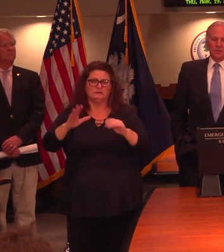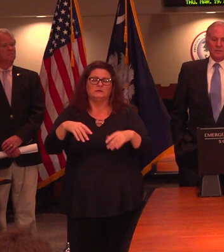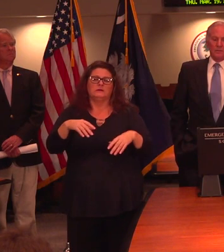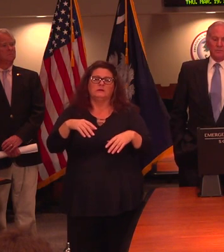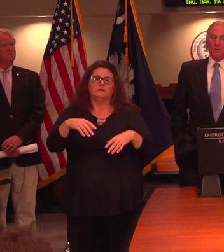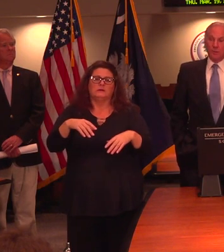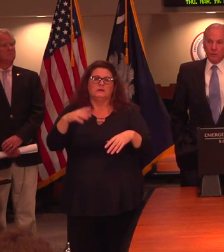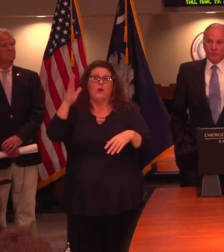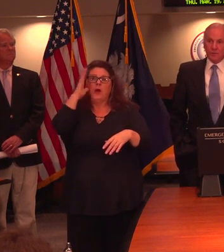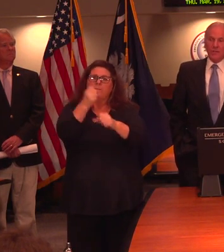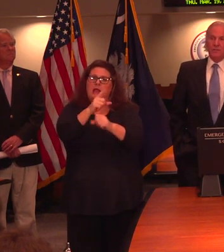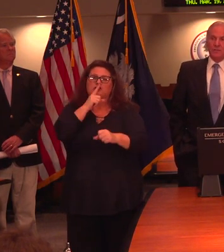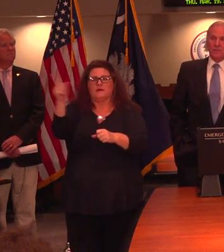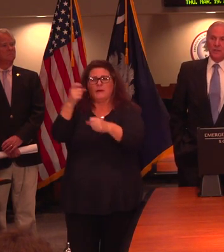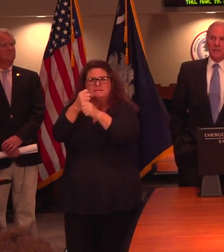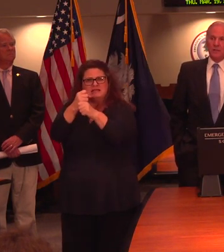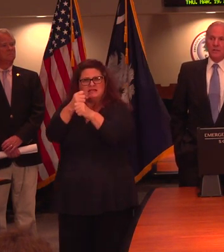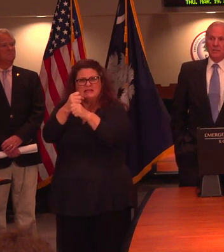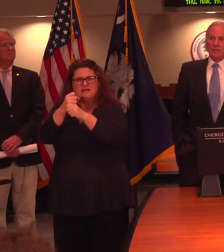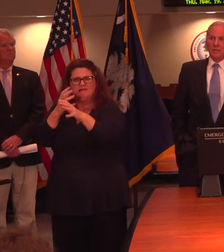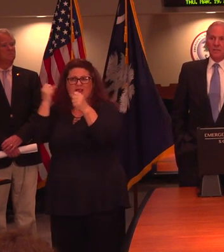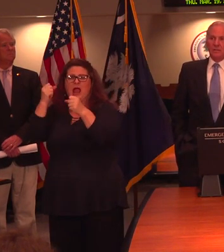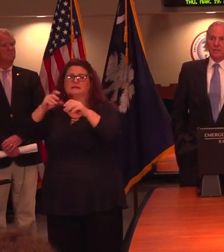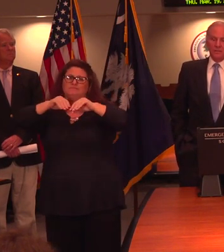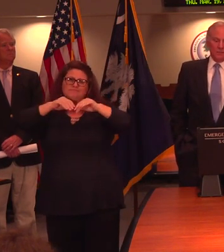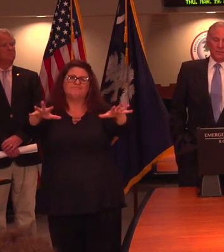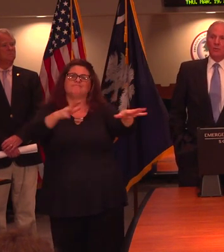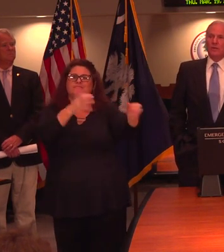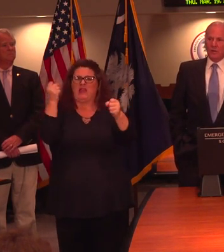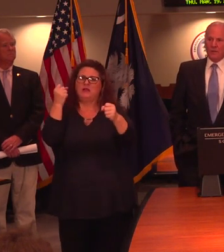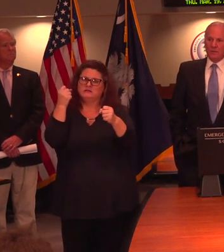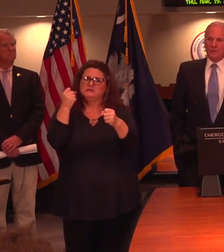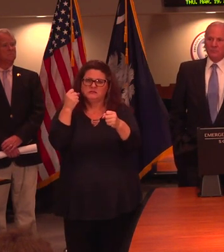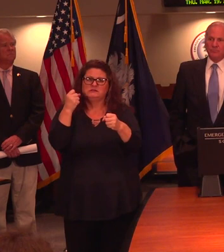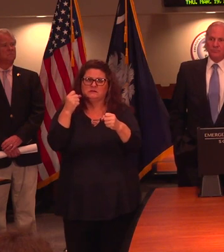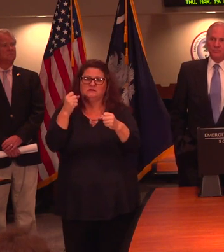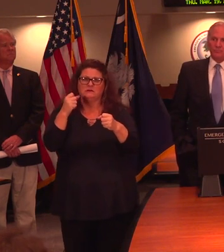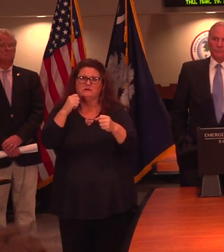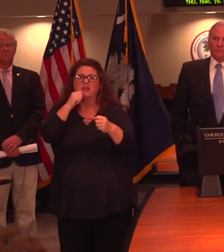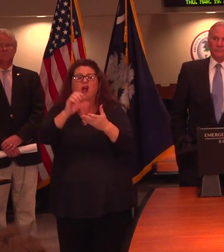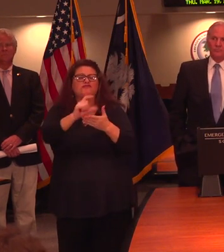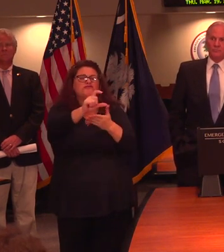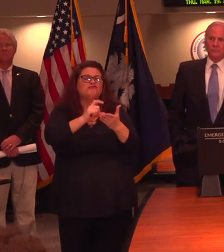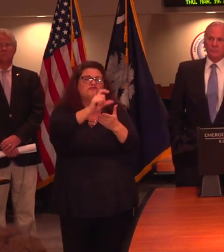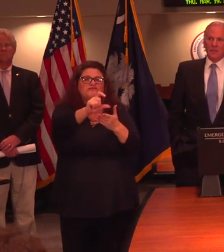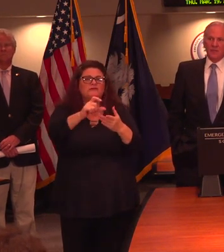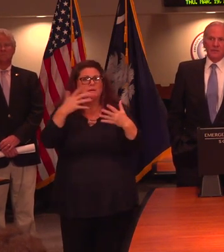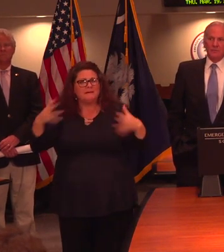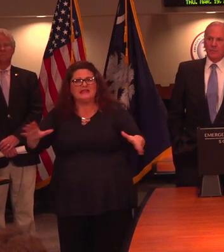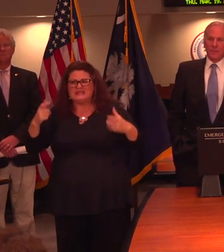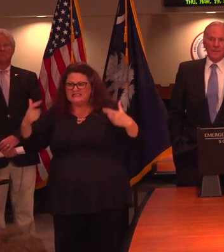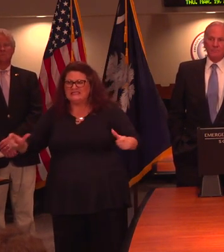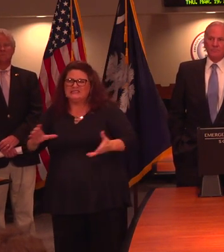produced and disseminated in great quantities. Would that be just to hospitals or